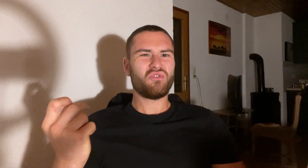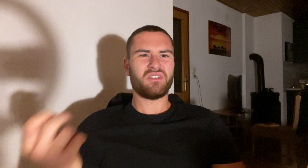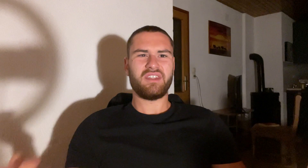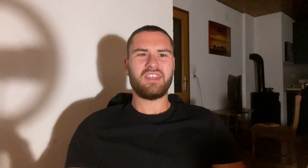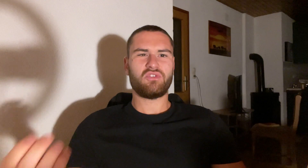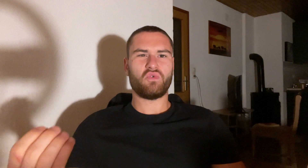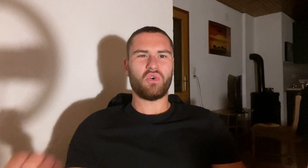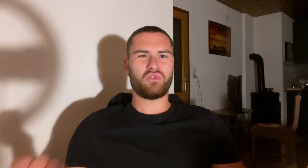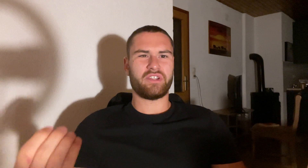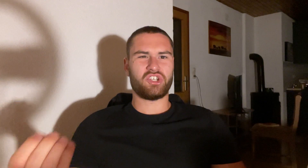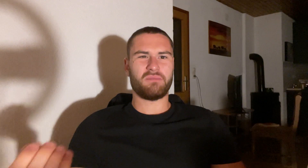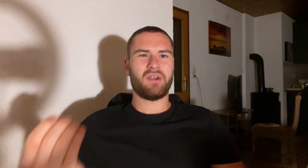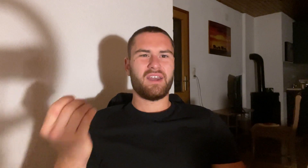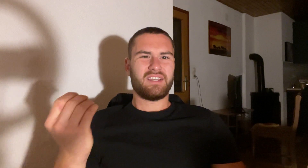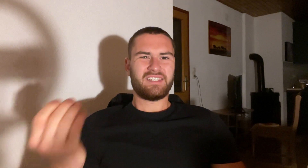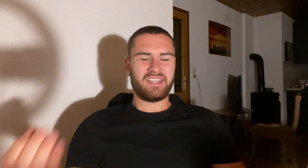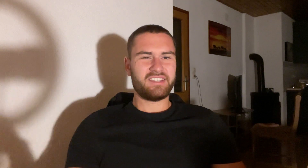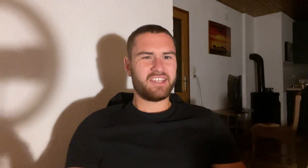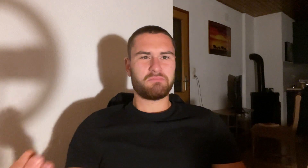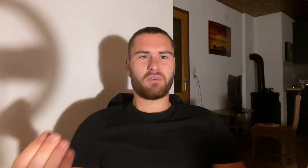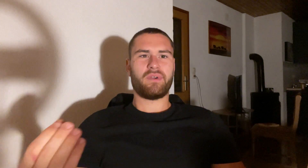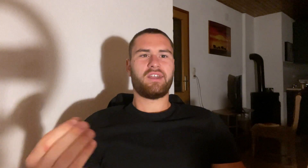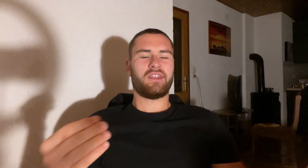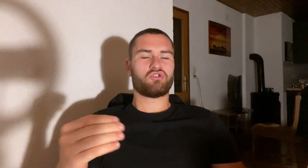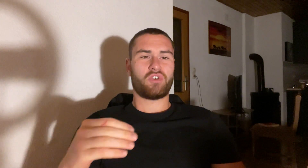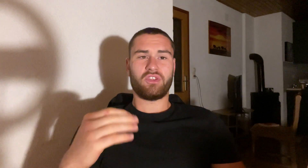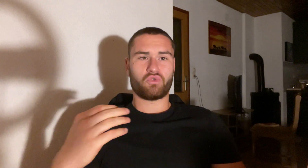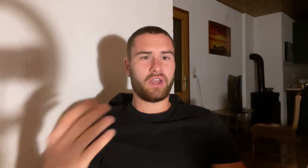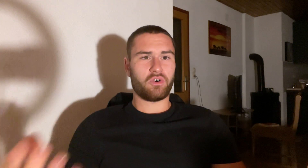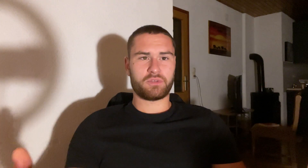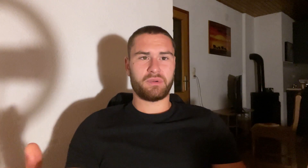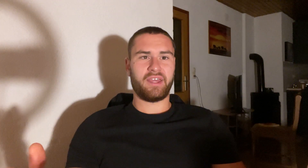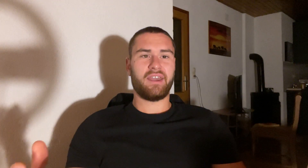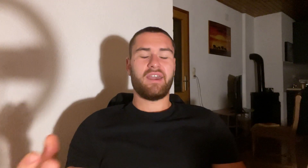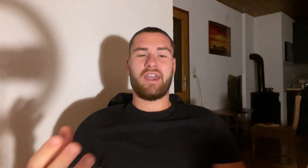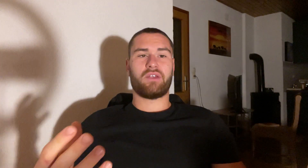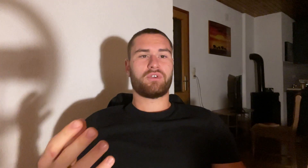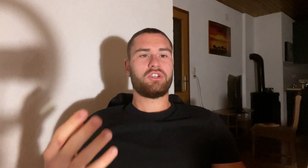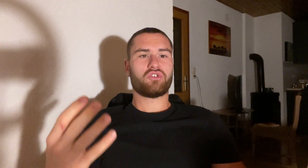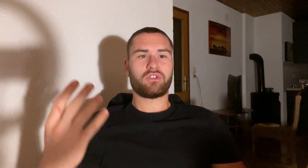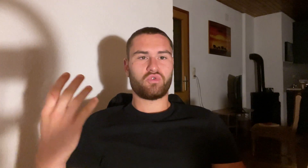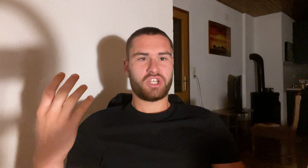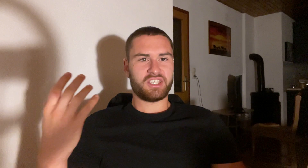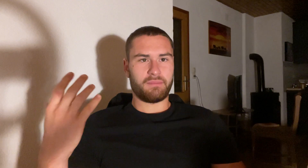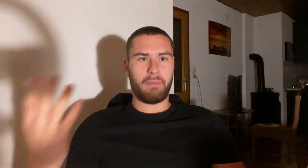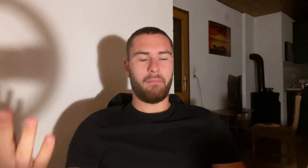don't need to go to the gym six days per week and train three hours per day and really trying to chase the pump.